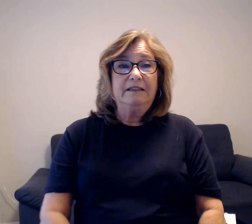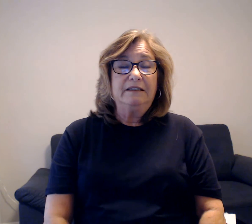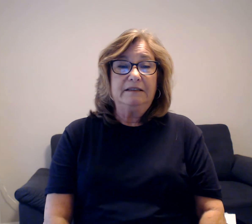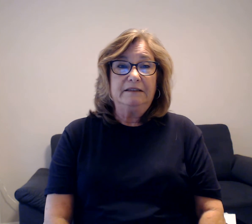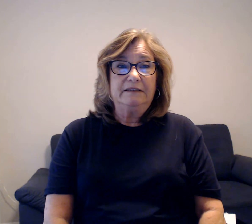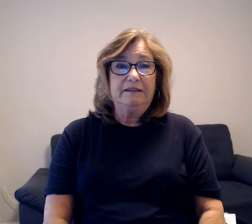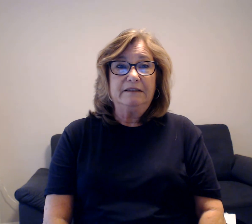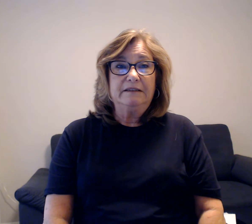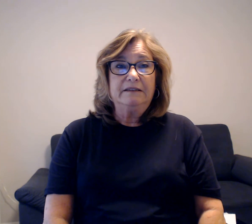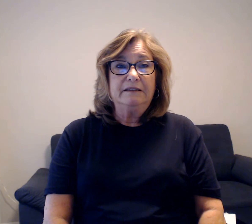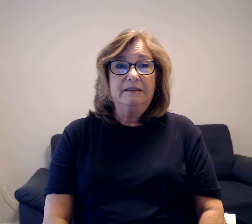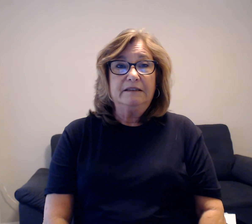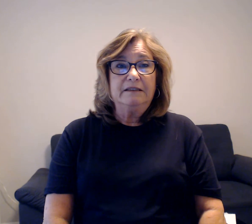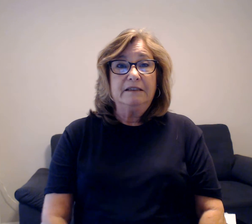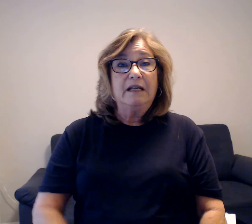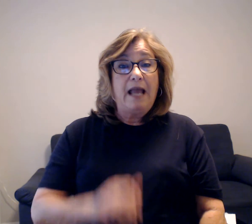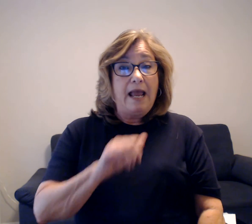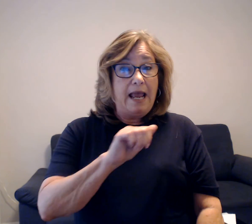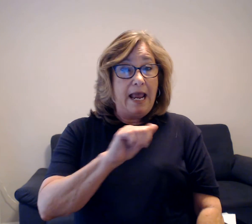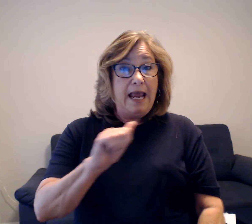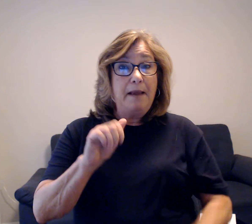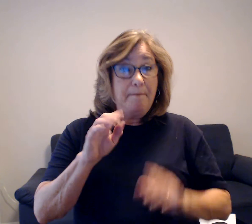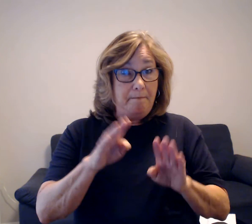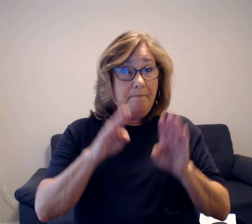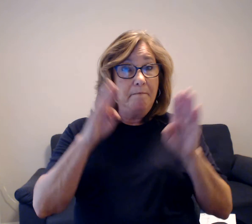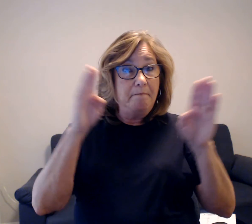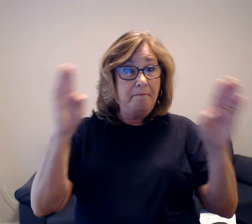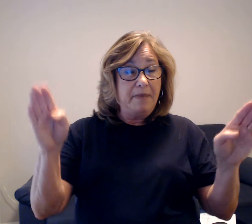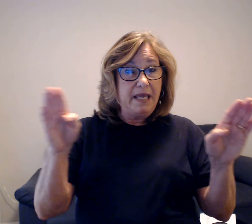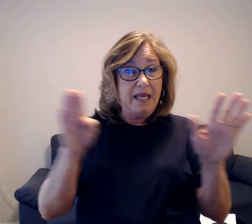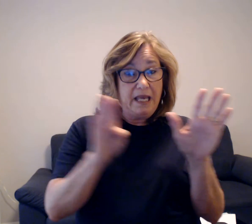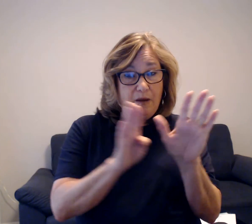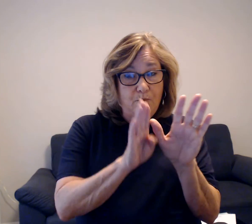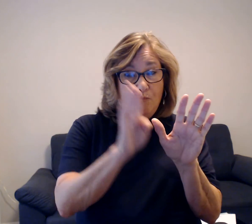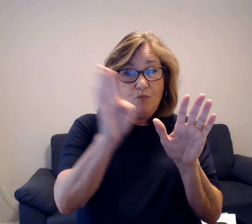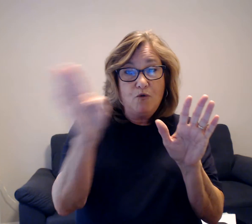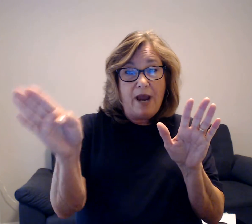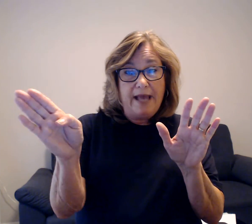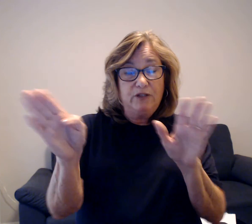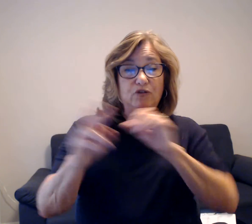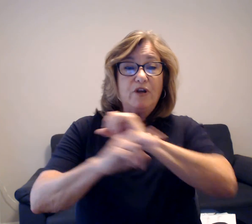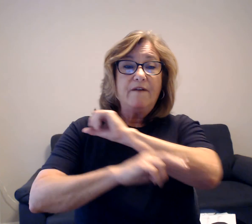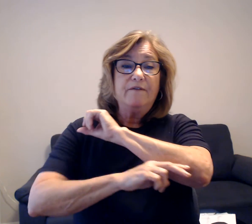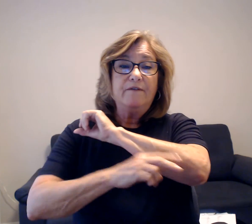A big branch fell through the roof of the gym.